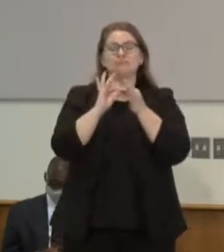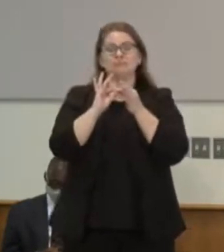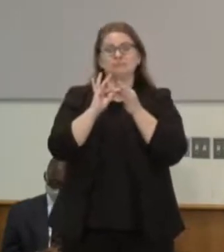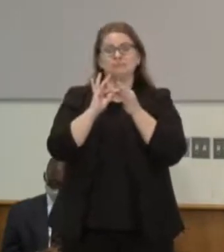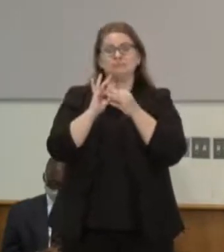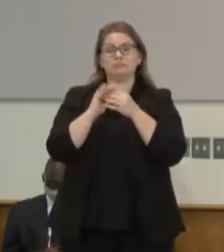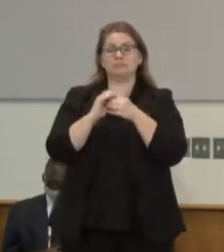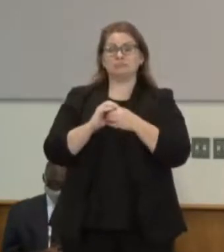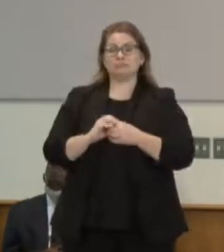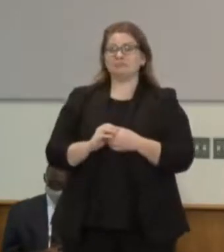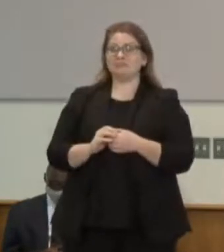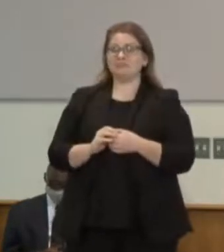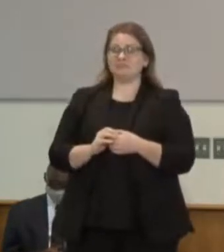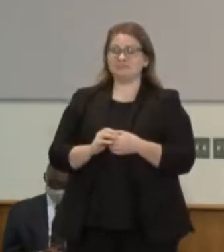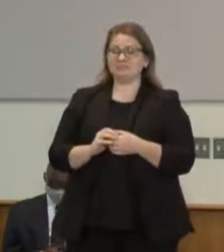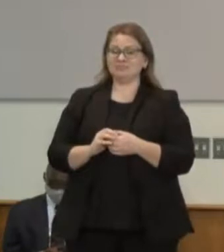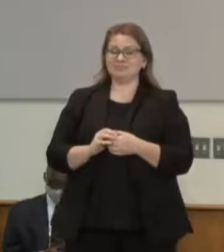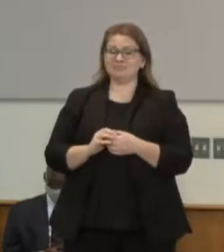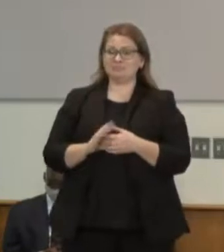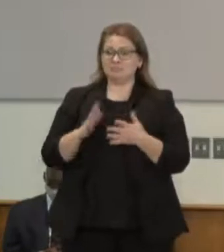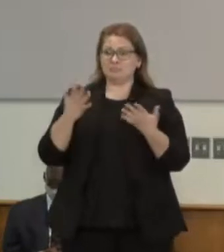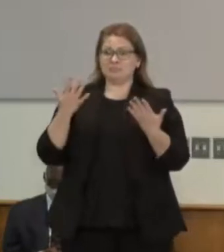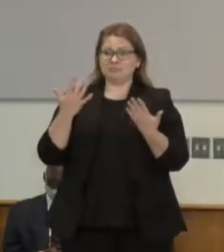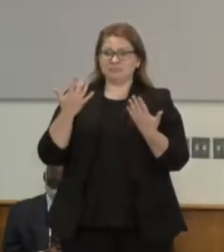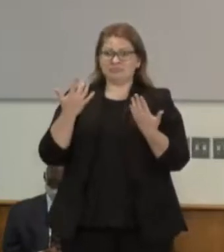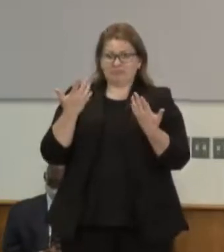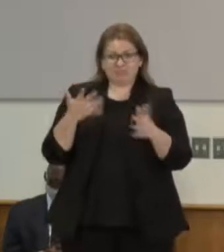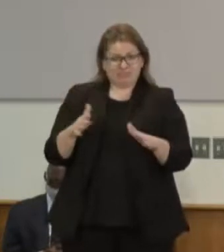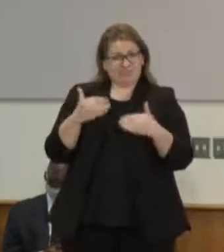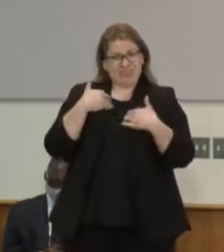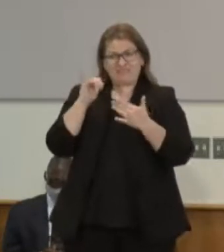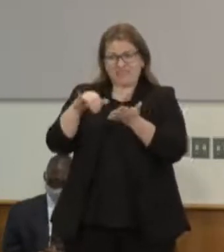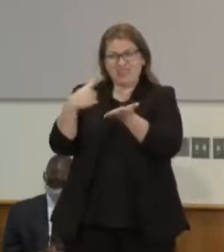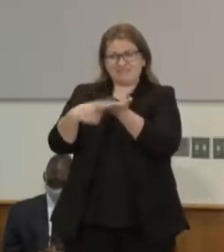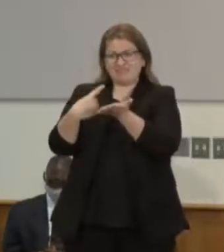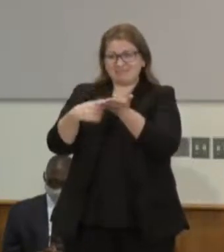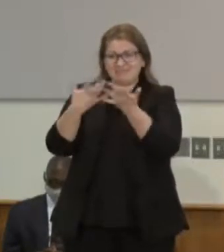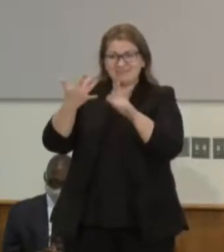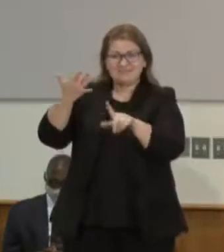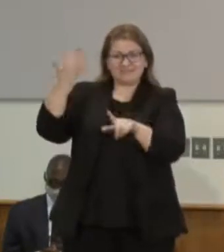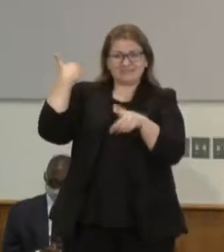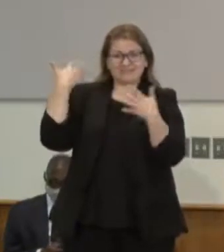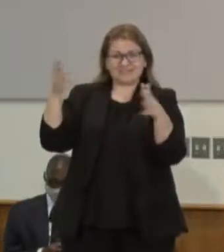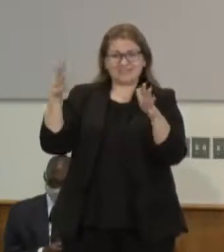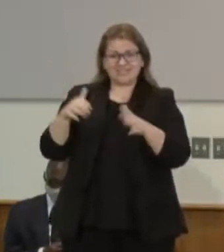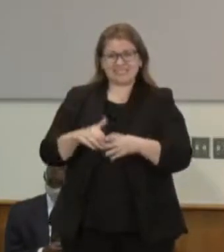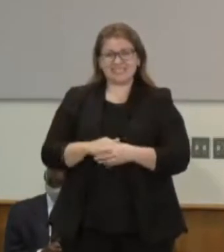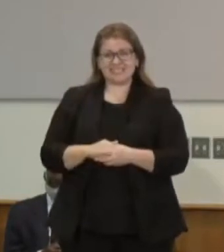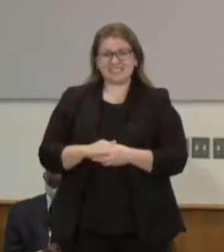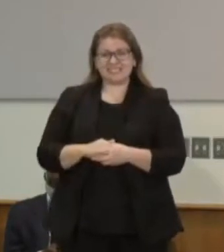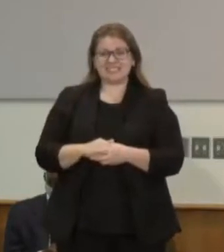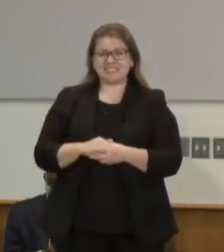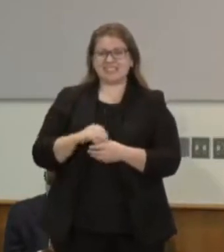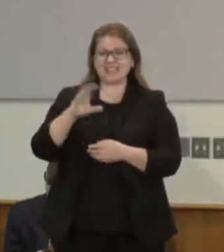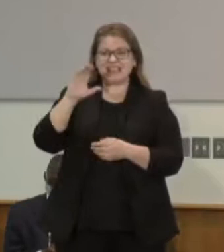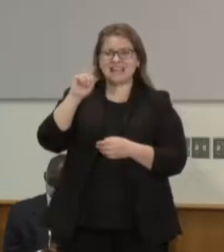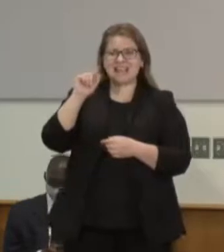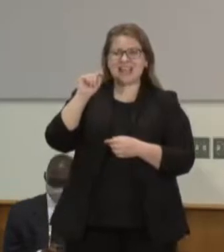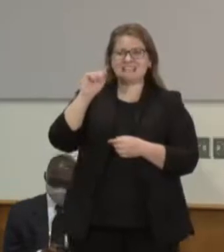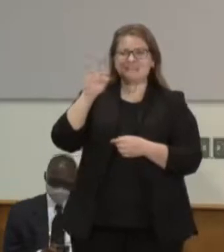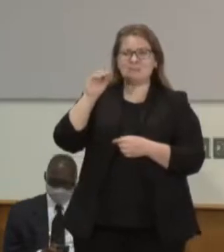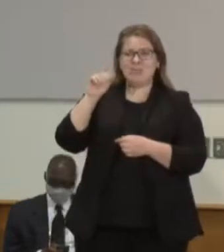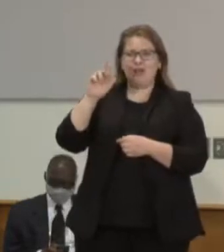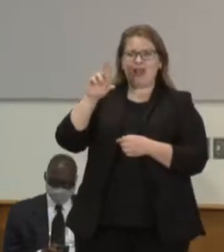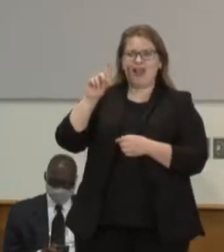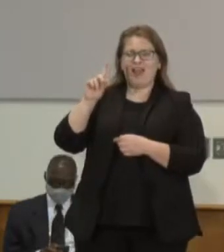defined we have had these conversations at the cap board and we will continue these conversations because even those who are